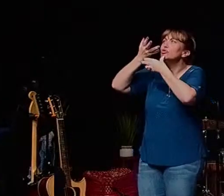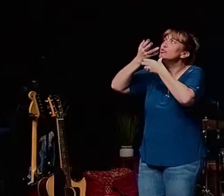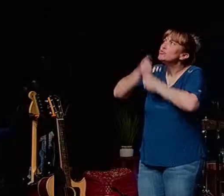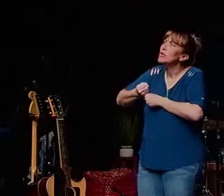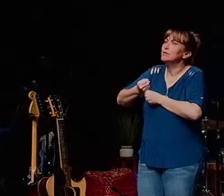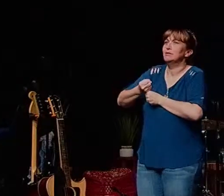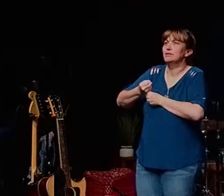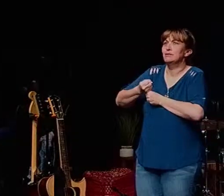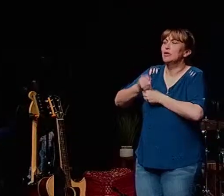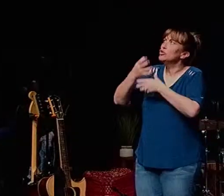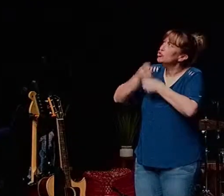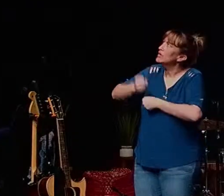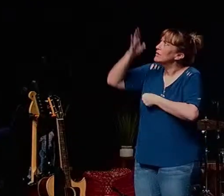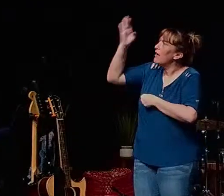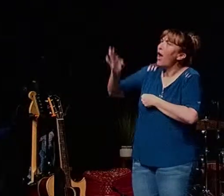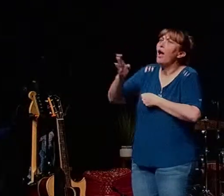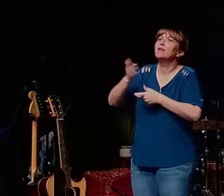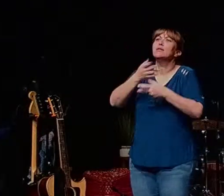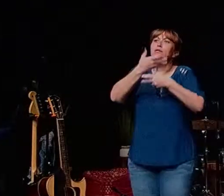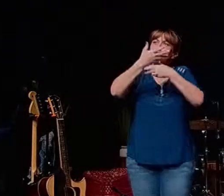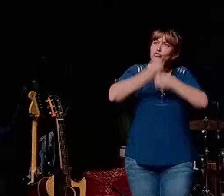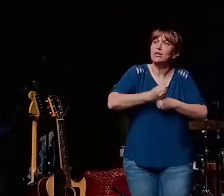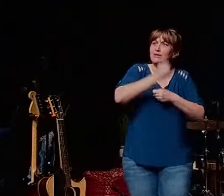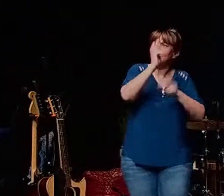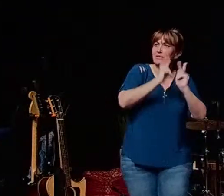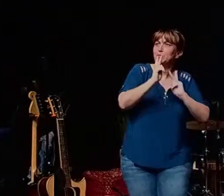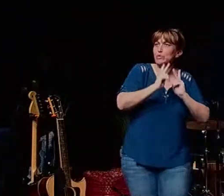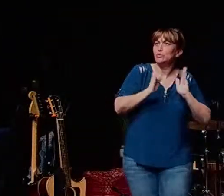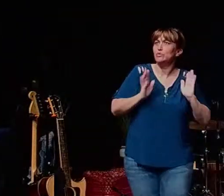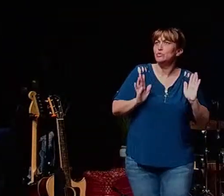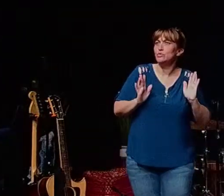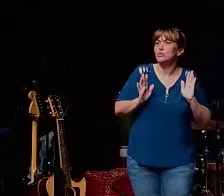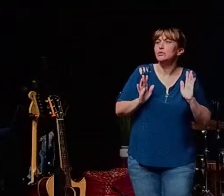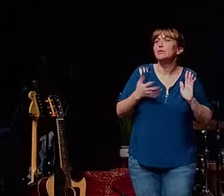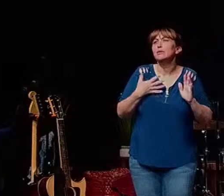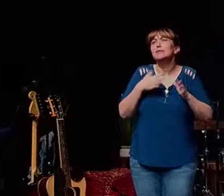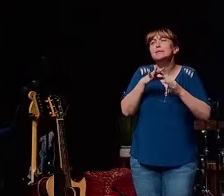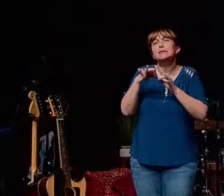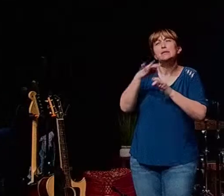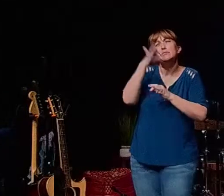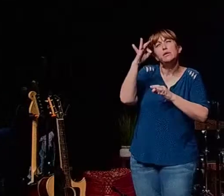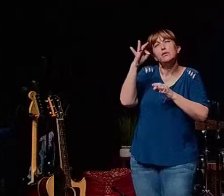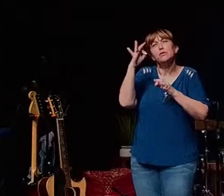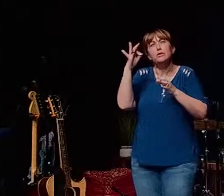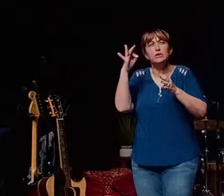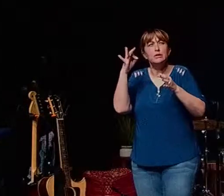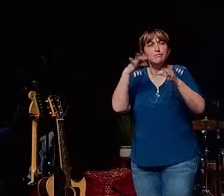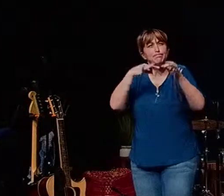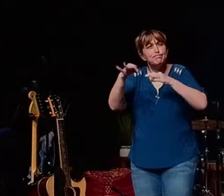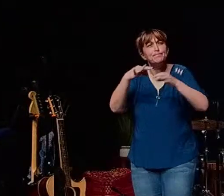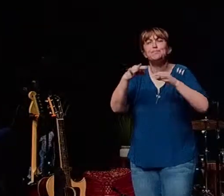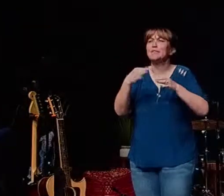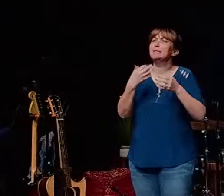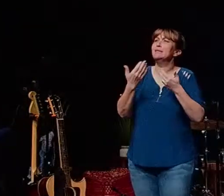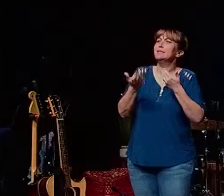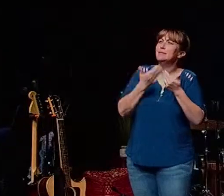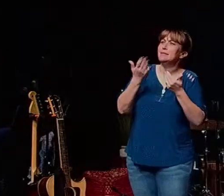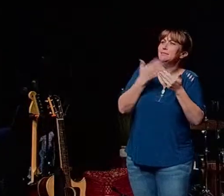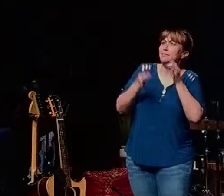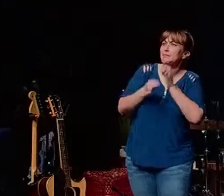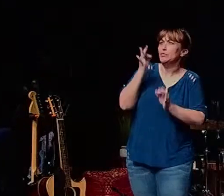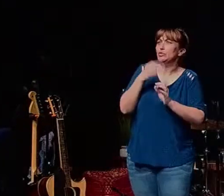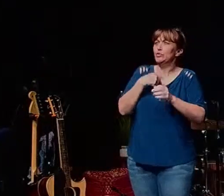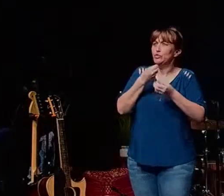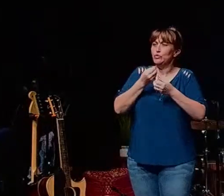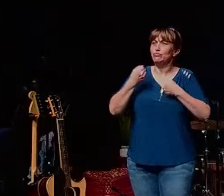trust god trust people in spiritually speaking it's very simple to turn yourself in you need to accept